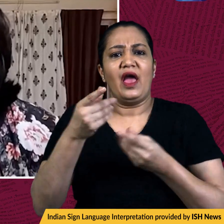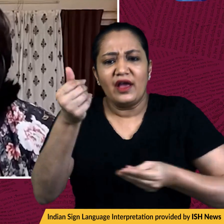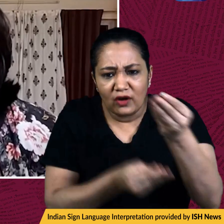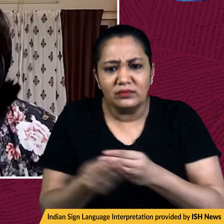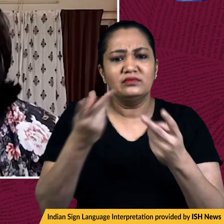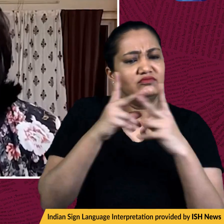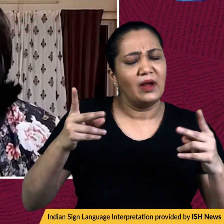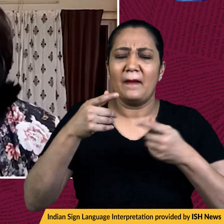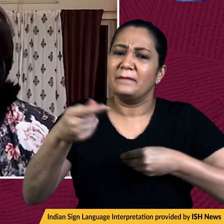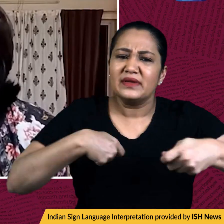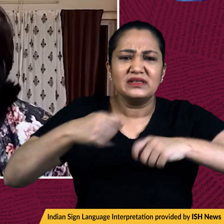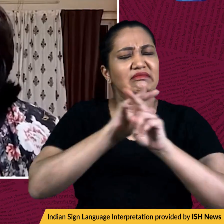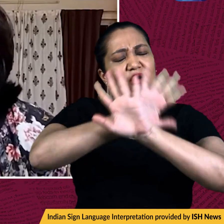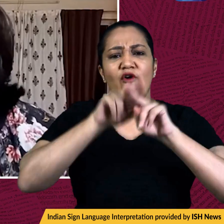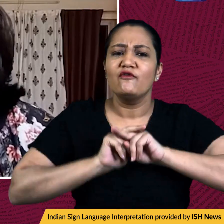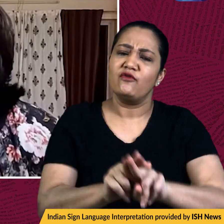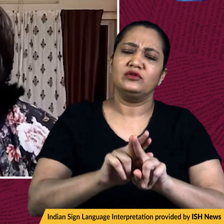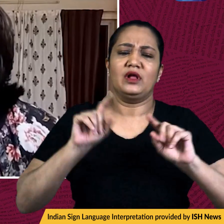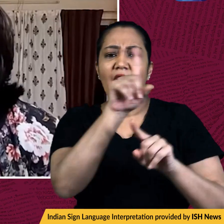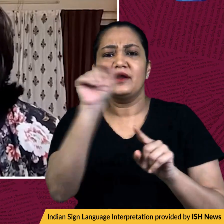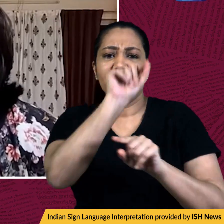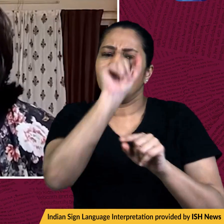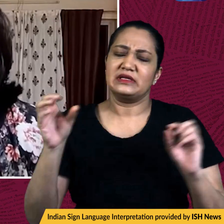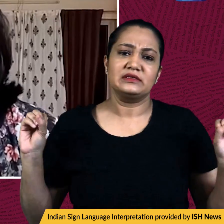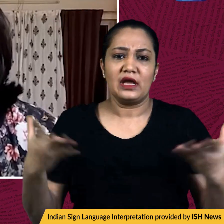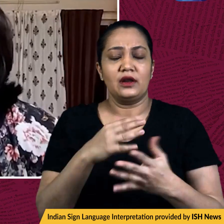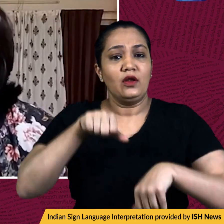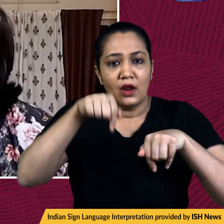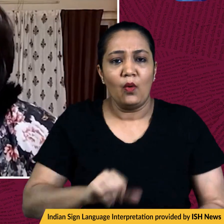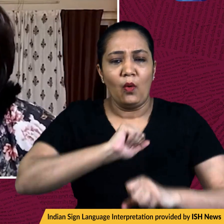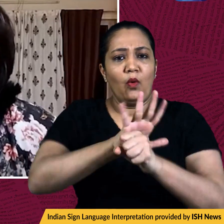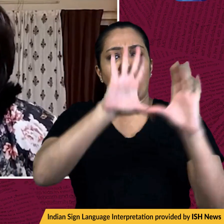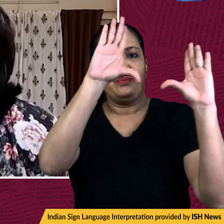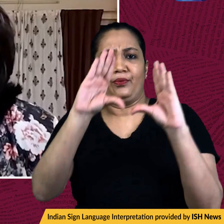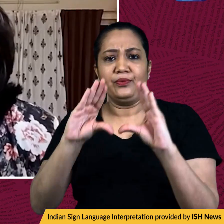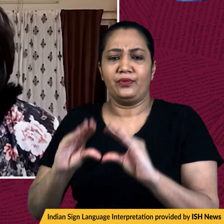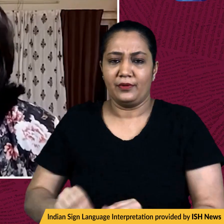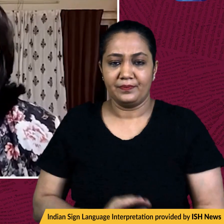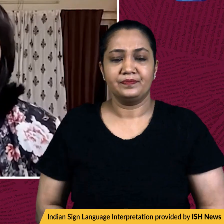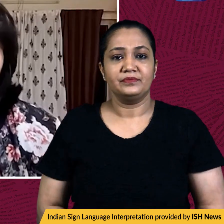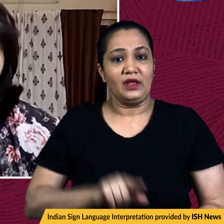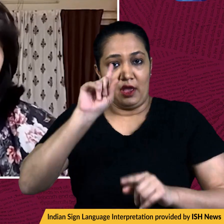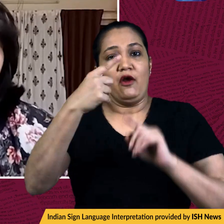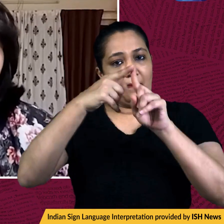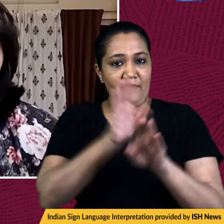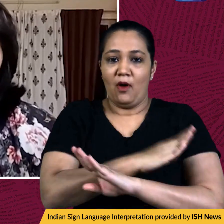activities with 100% capacity in the state as COVID cases are declining. And this comes after Maharashtra announced that